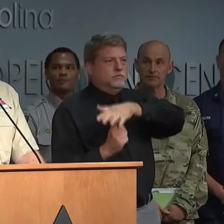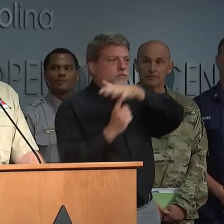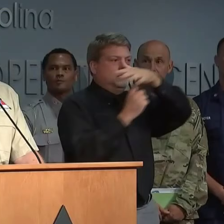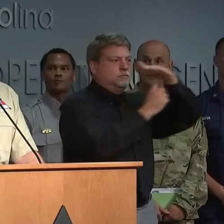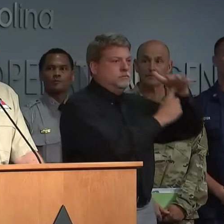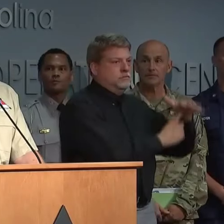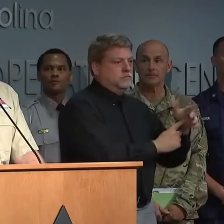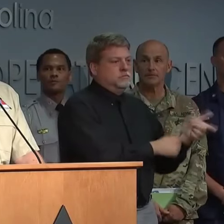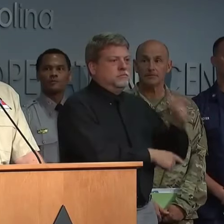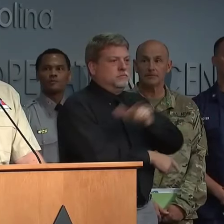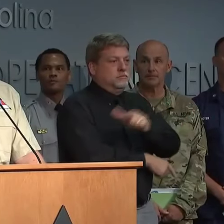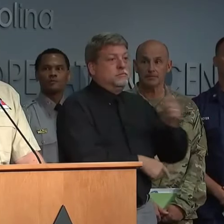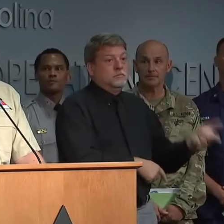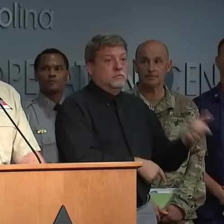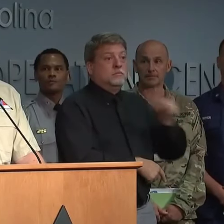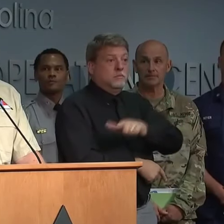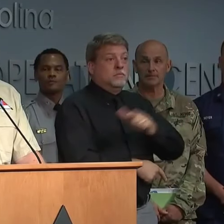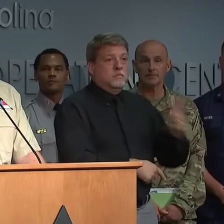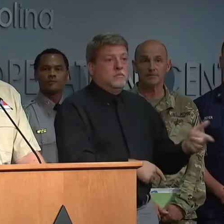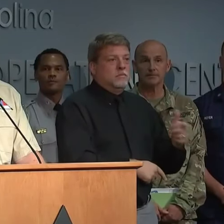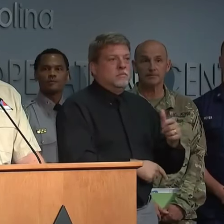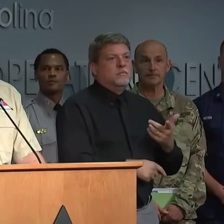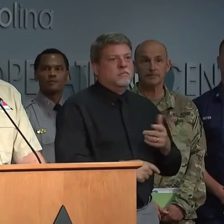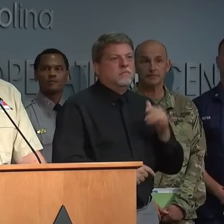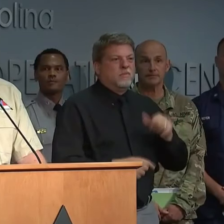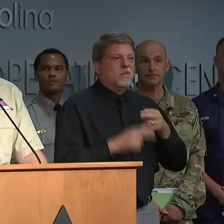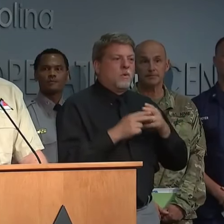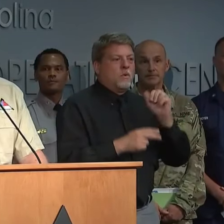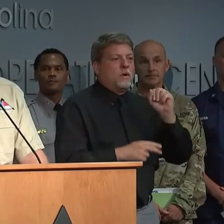island and then bring people back as necessary.